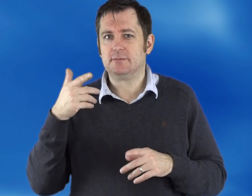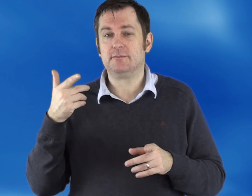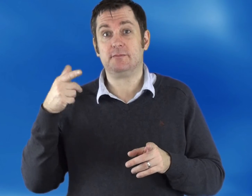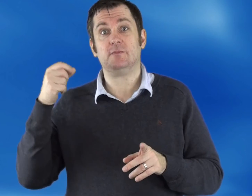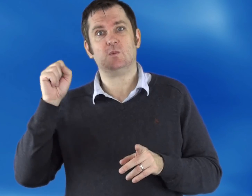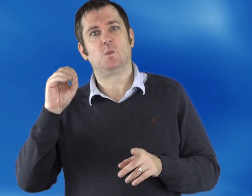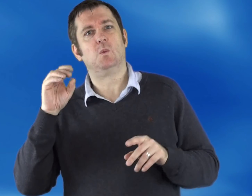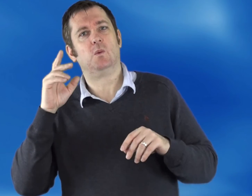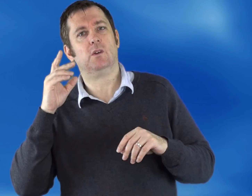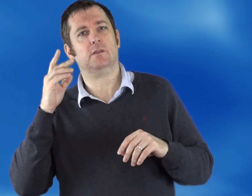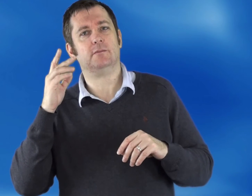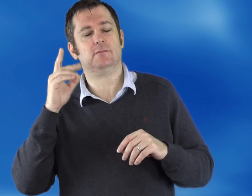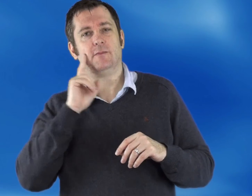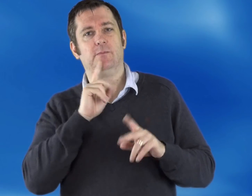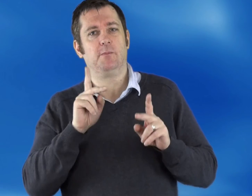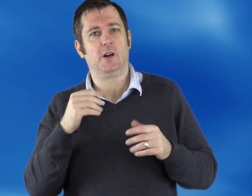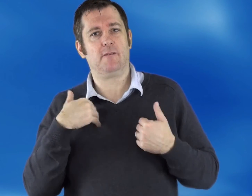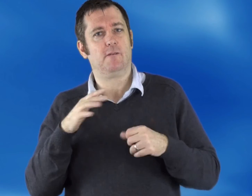on the web as part of the design process.